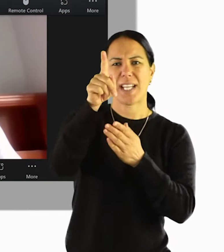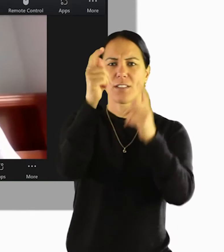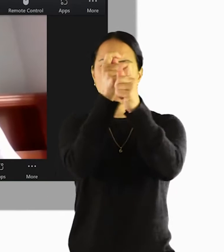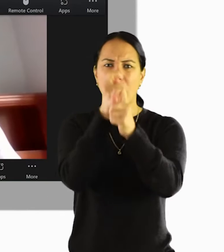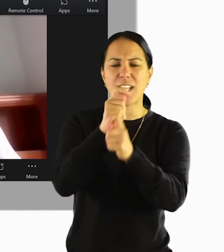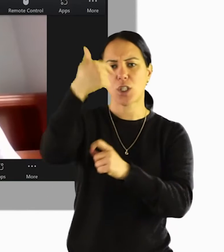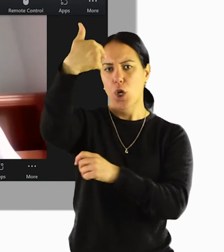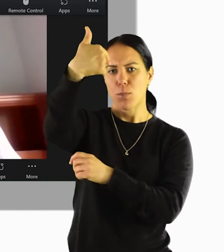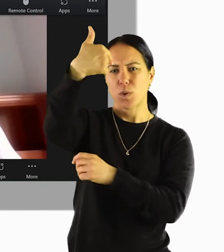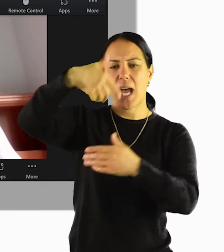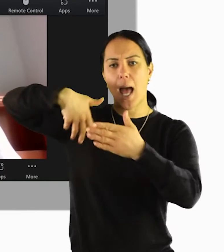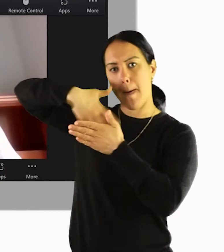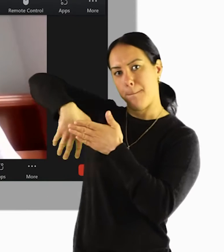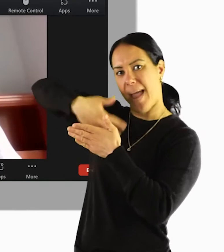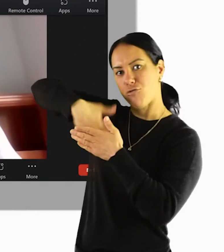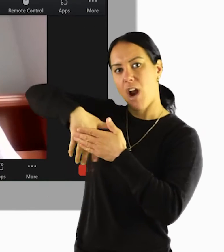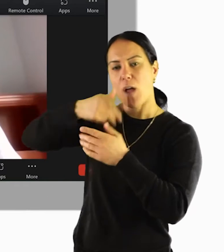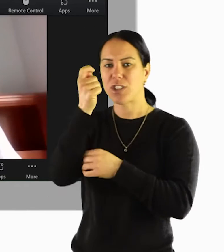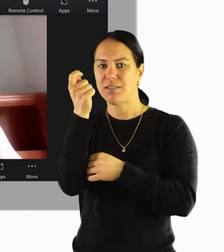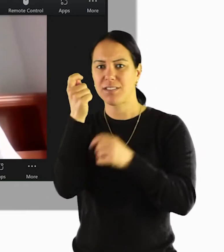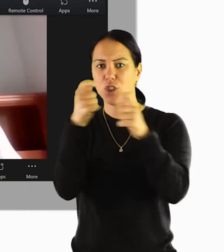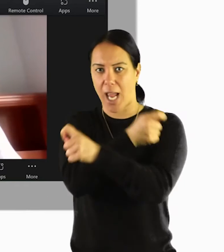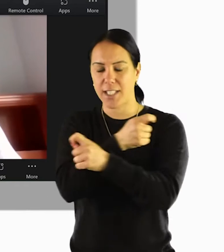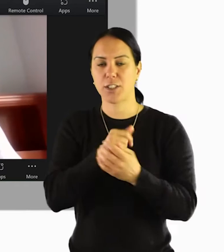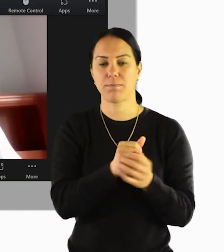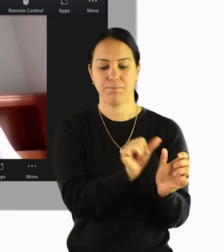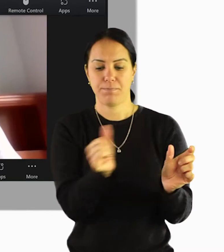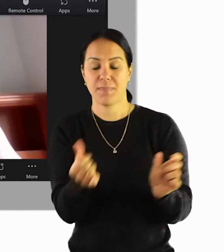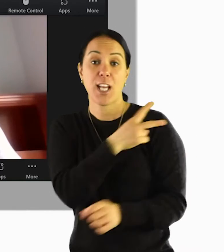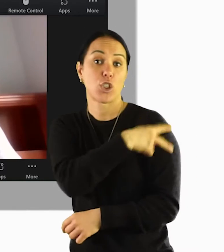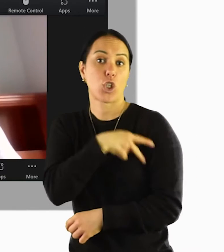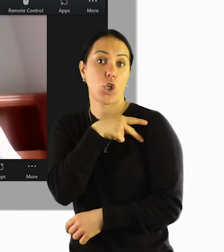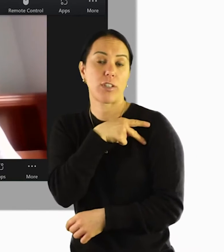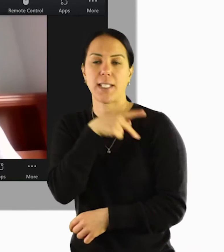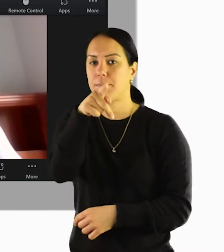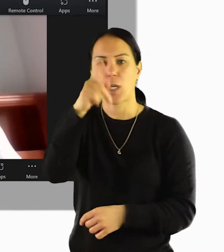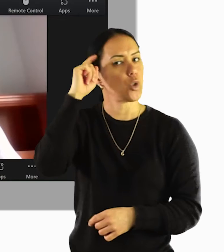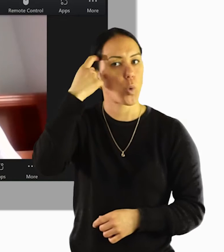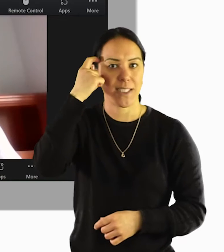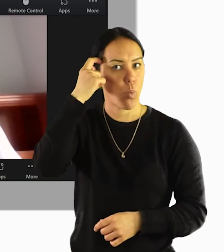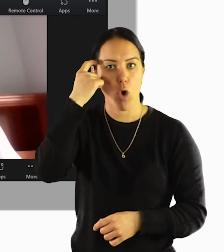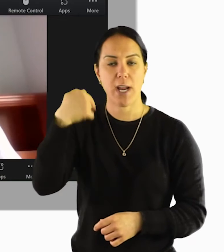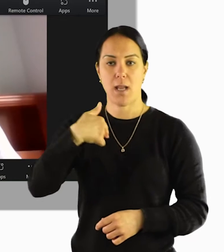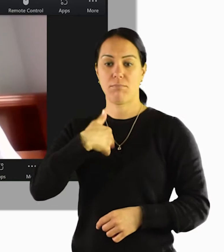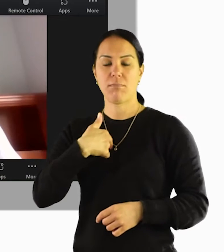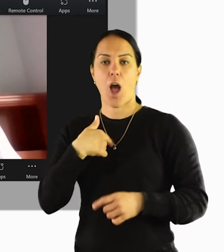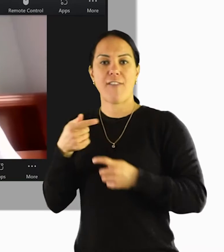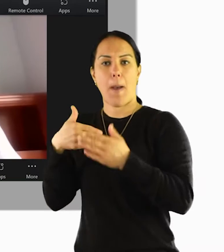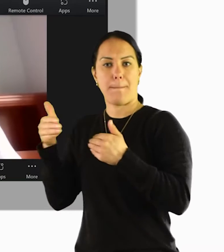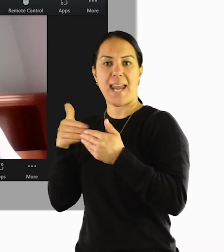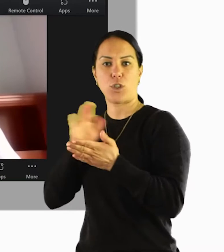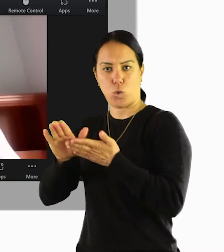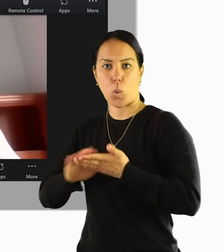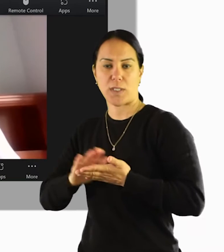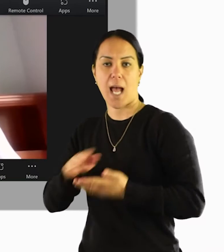to change your camera or change the background. The security button, you don't need to worry about that today. We